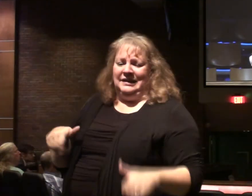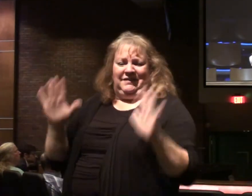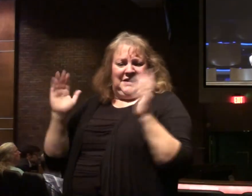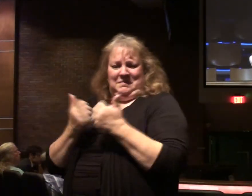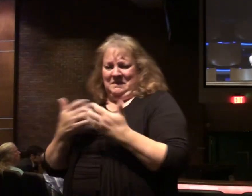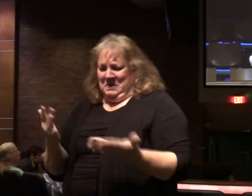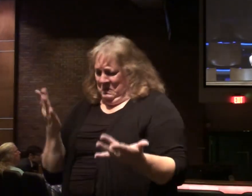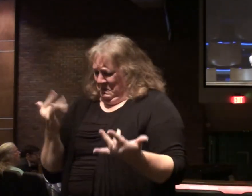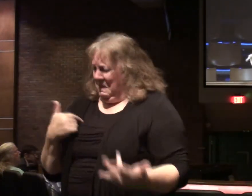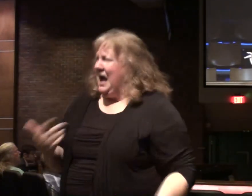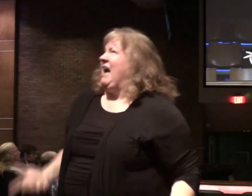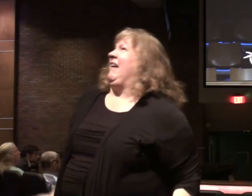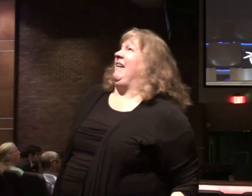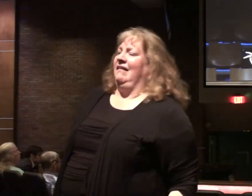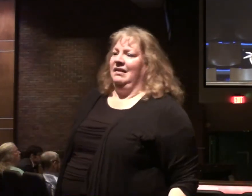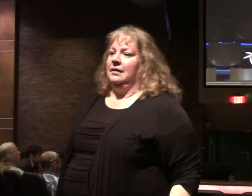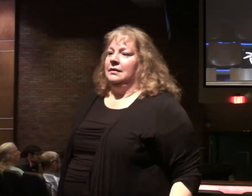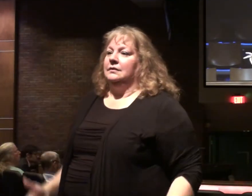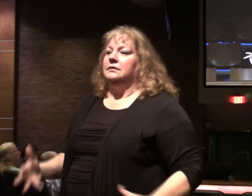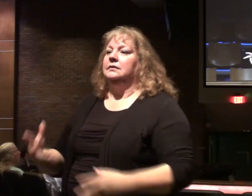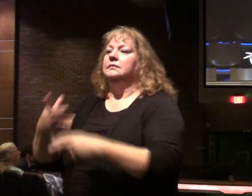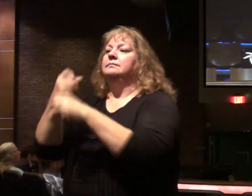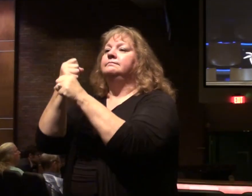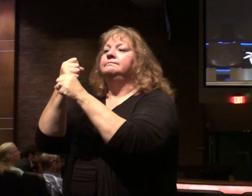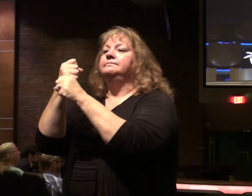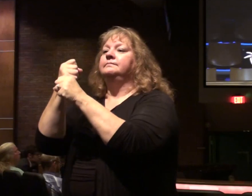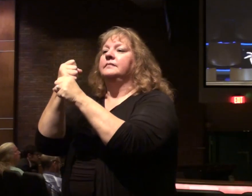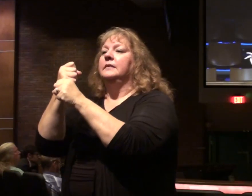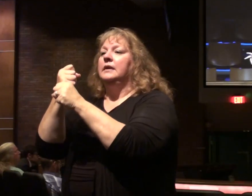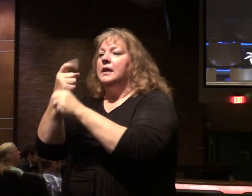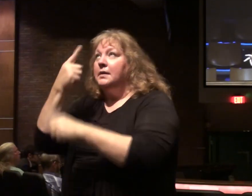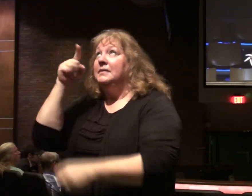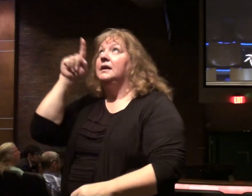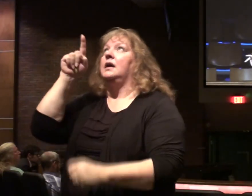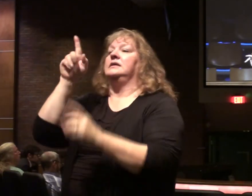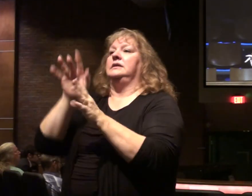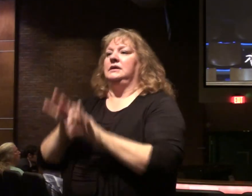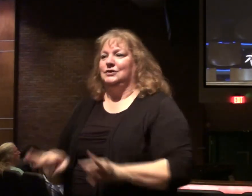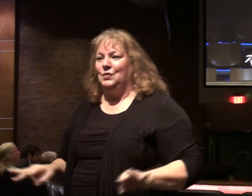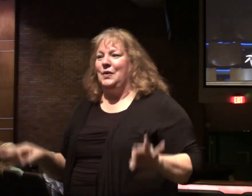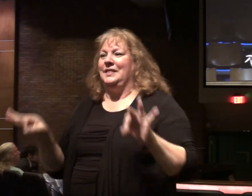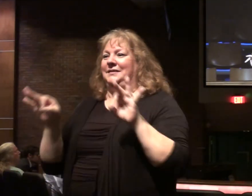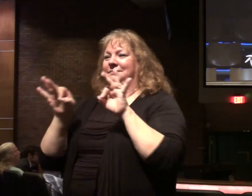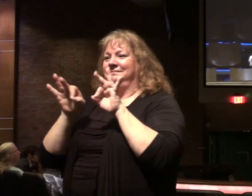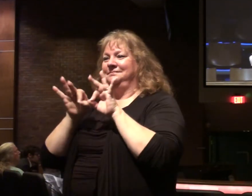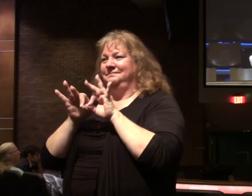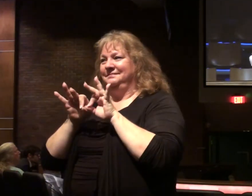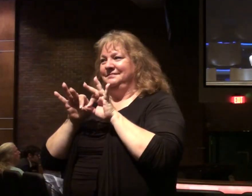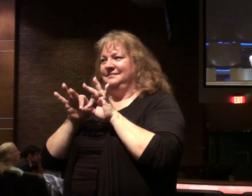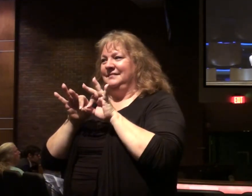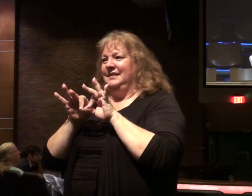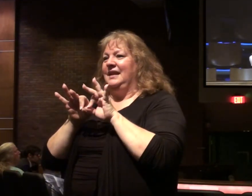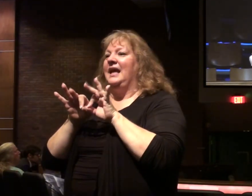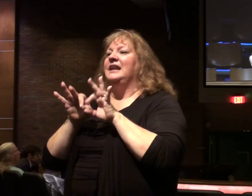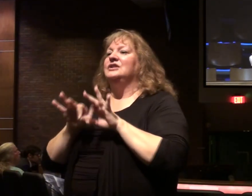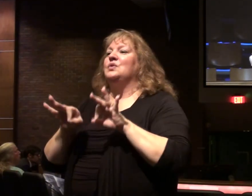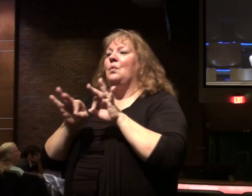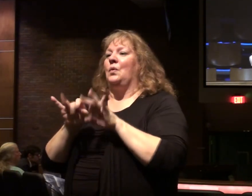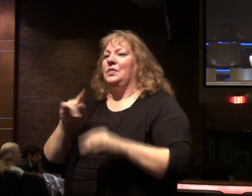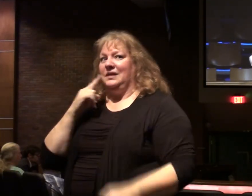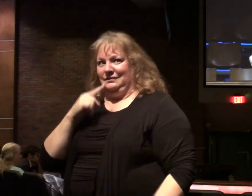in the world would a person do that? Just summarize by saying because he is worthy and because it is worth it.